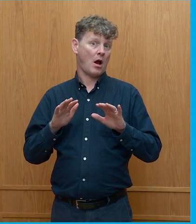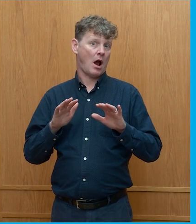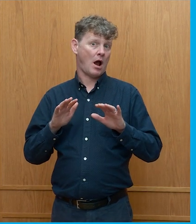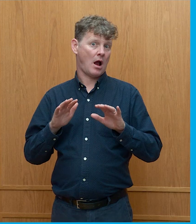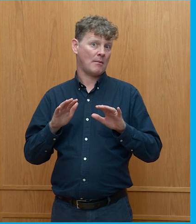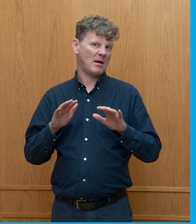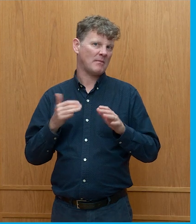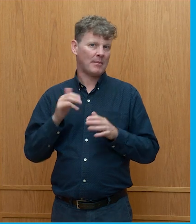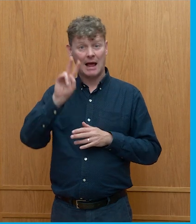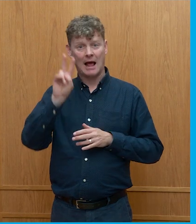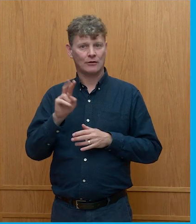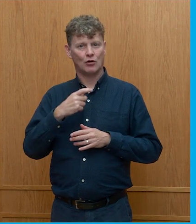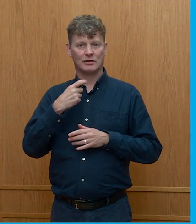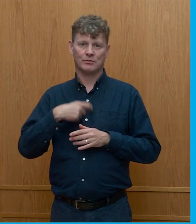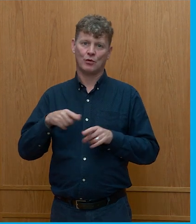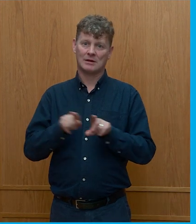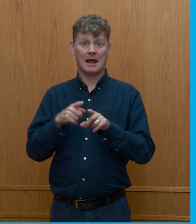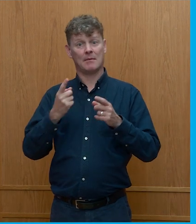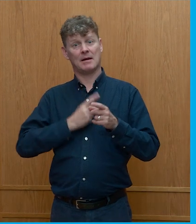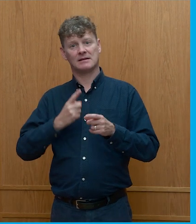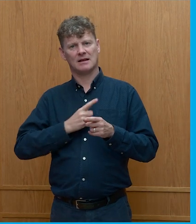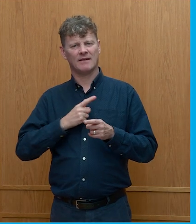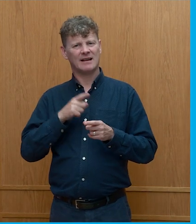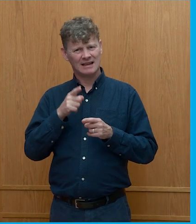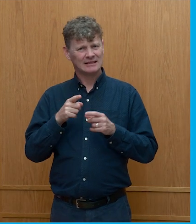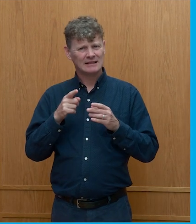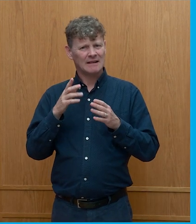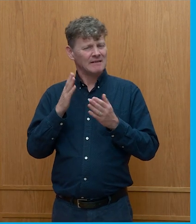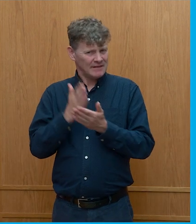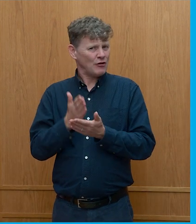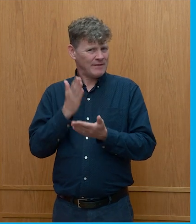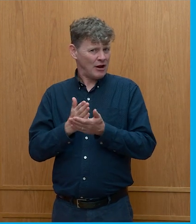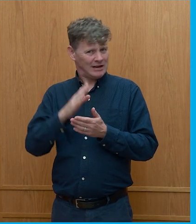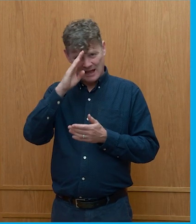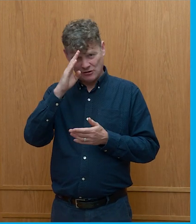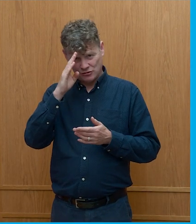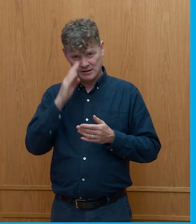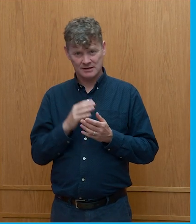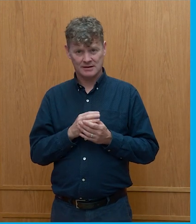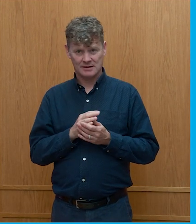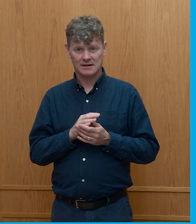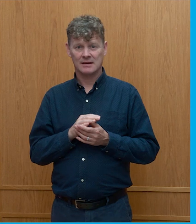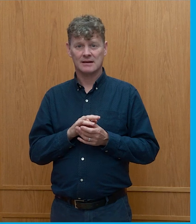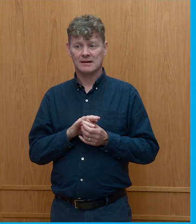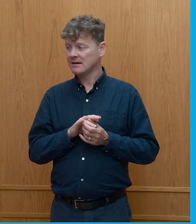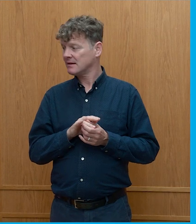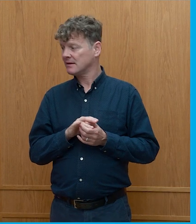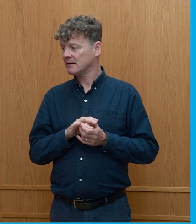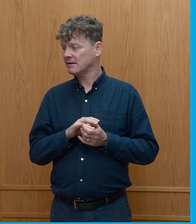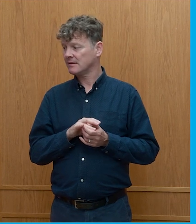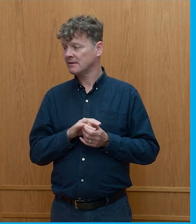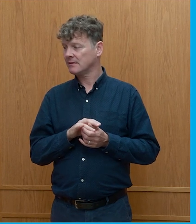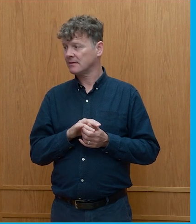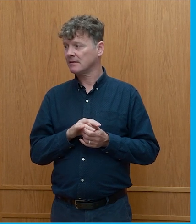person like myself and they are very, very dangerous and people and the